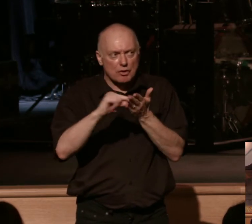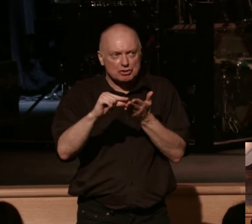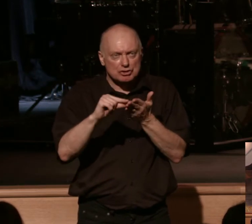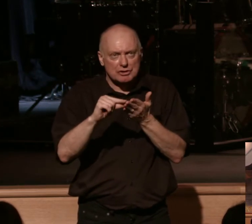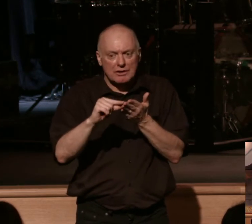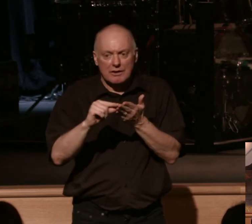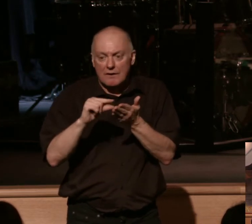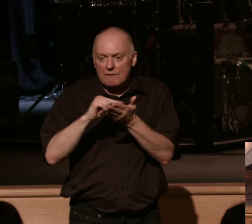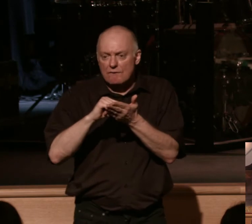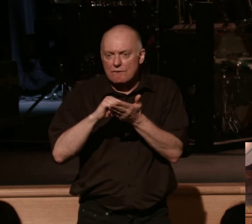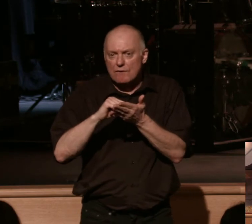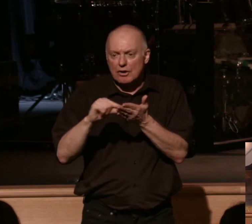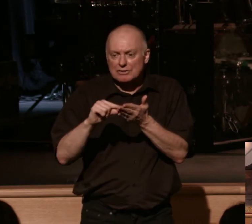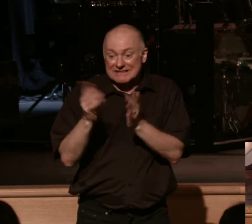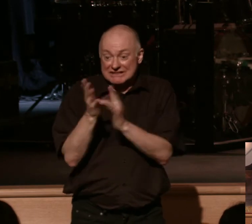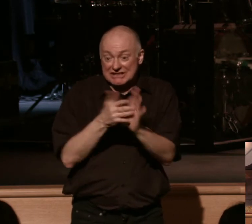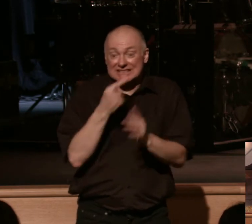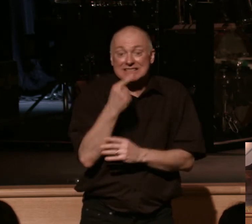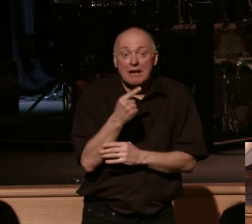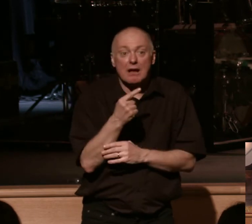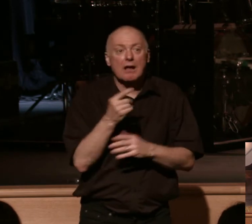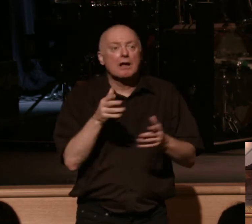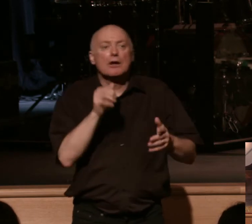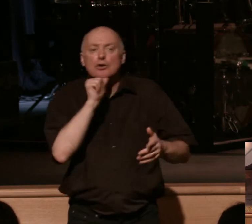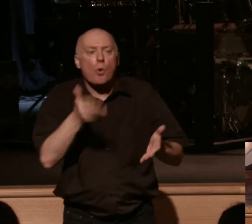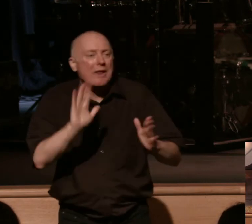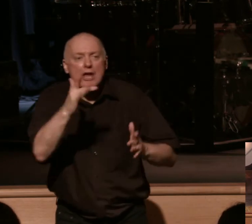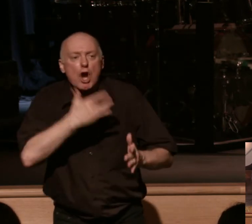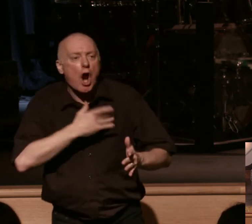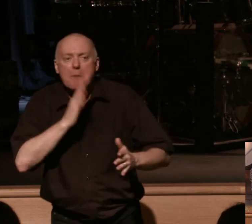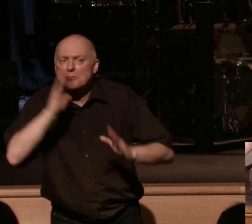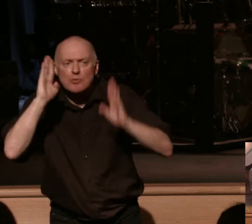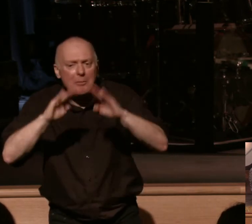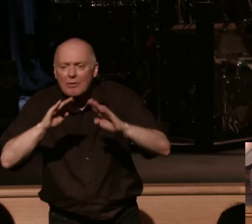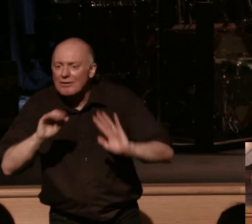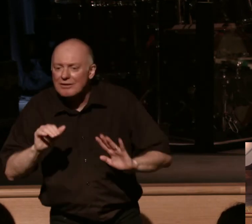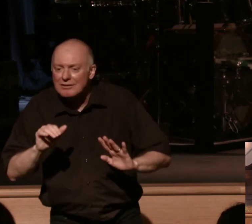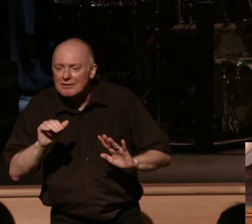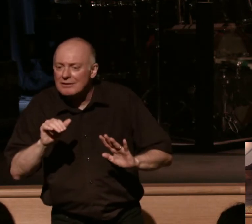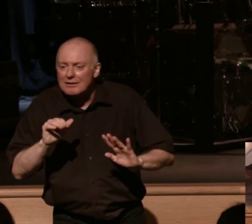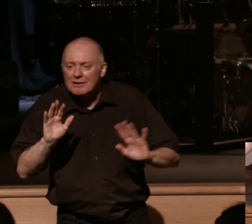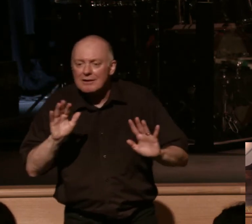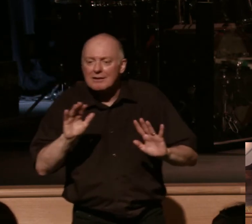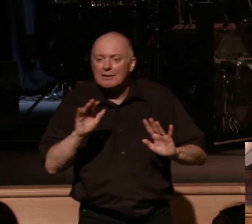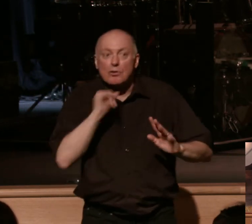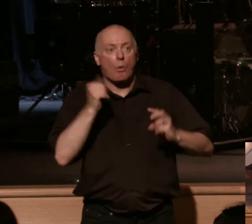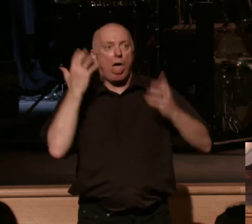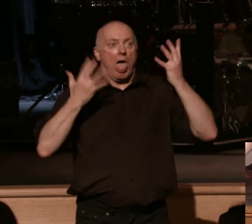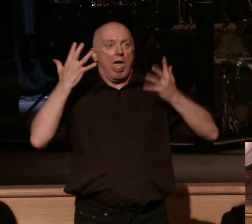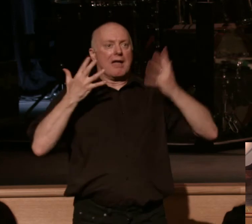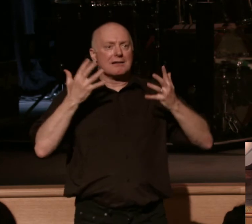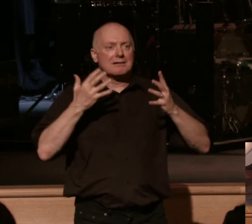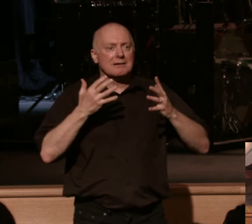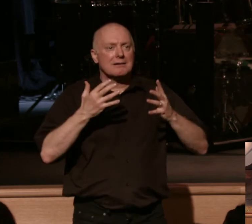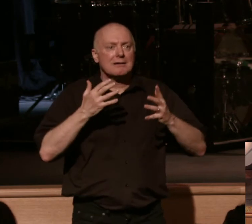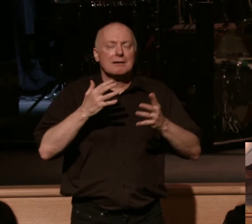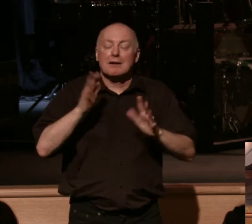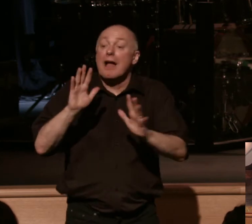the very verse that comes before it, Jesus says, let not your hearts be troubled. Believe in God, believe also in me. And then He launches